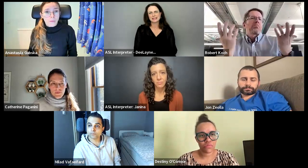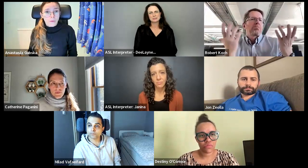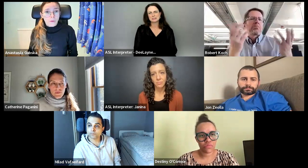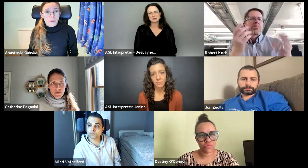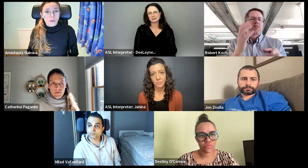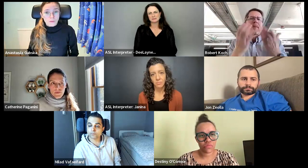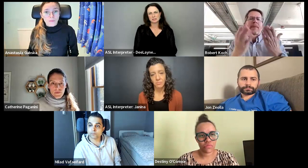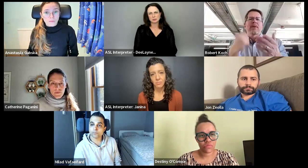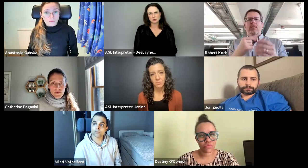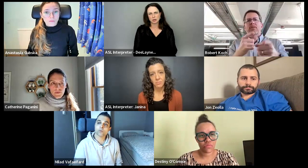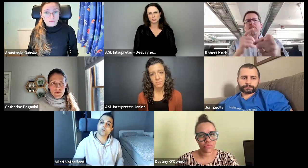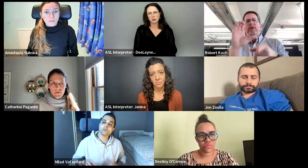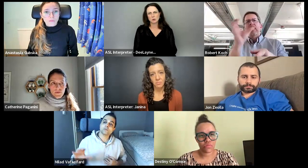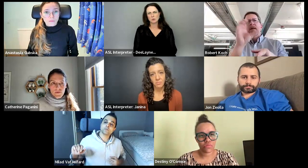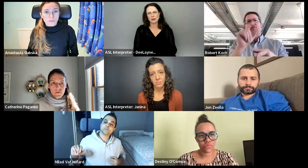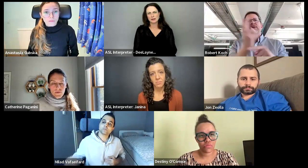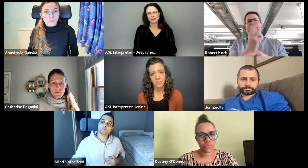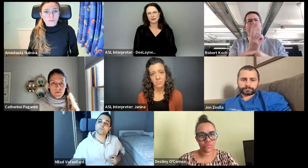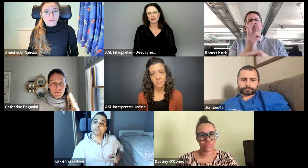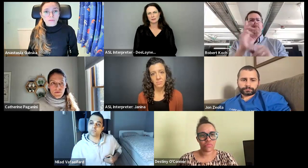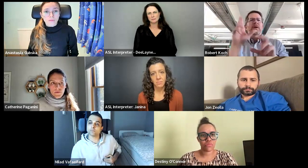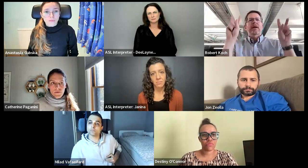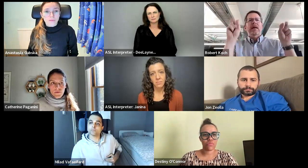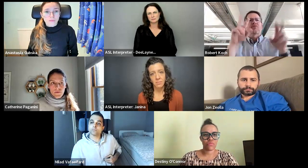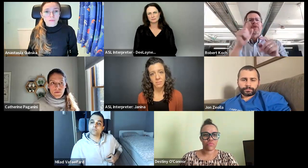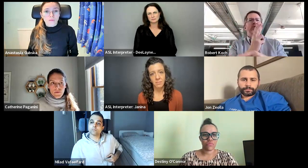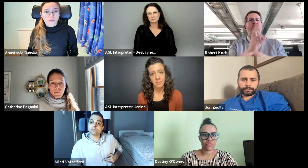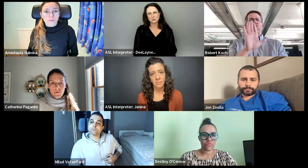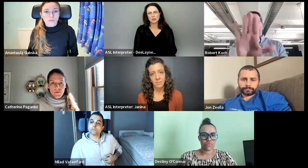it's, it's been very similar to her. So, um,